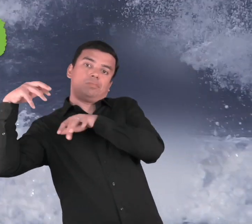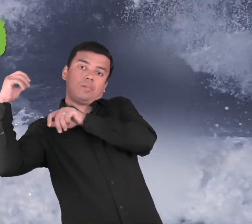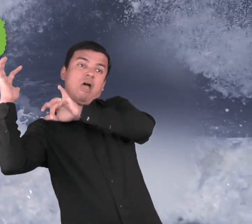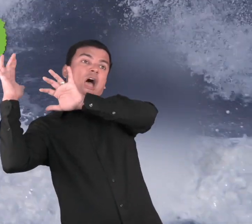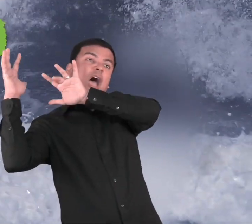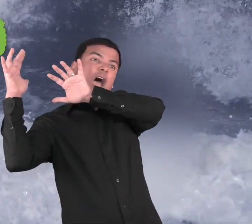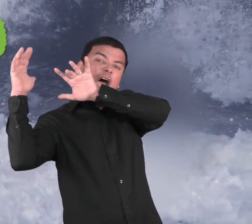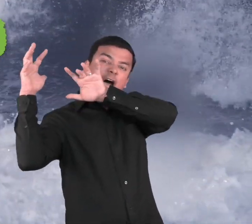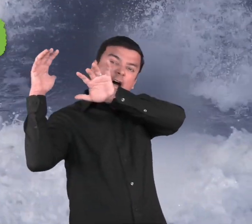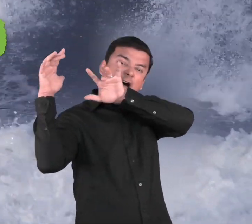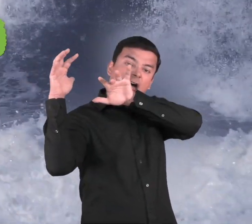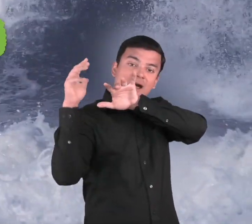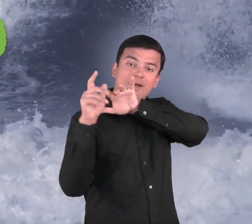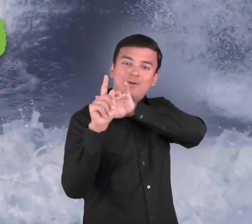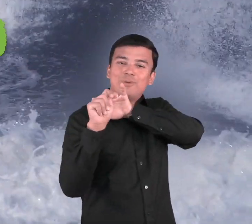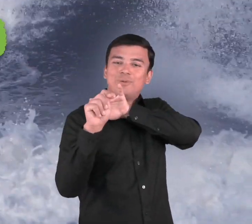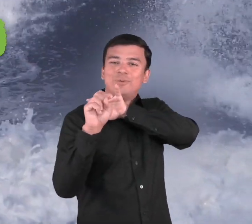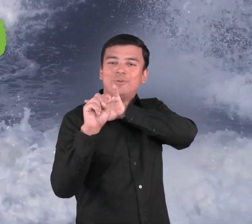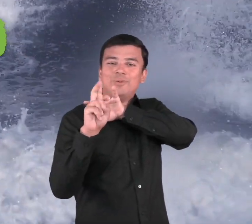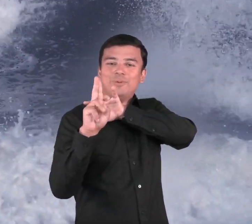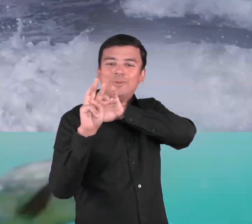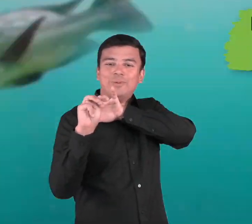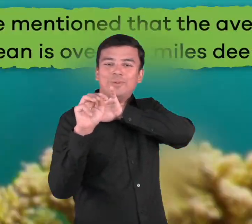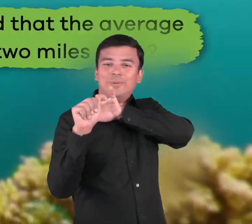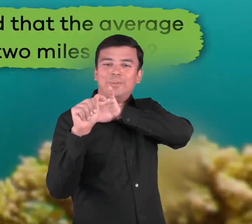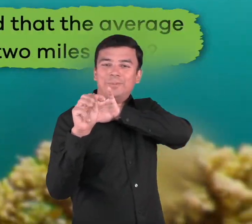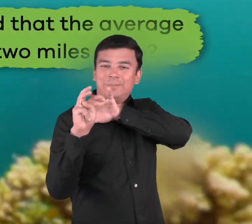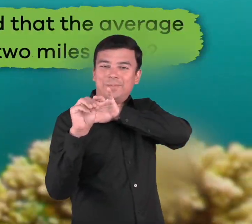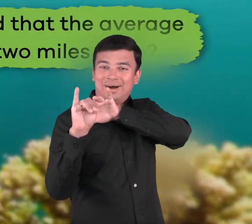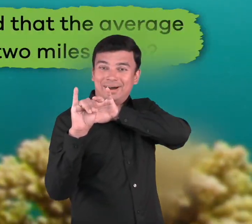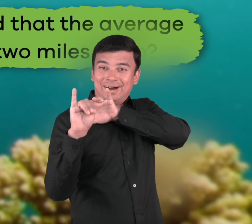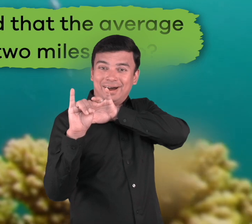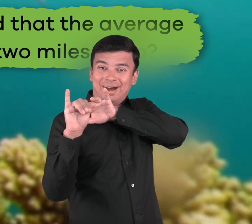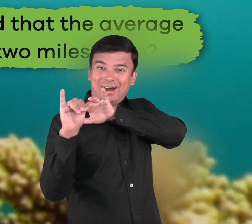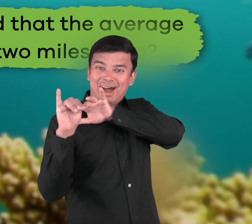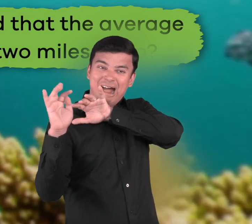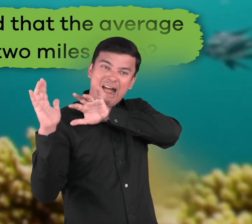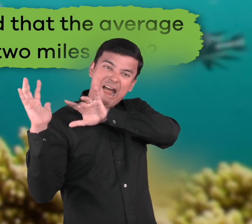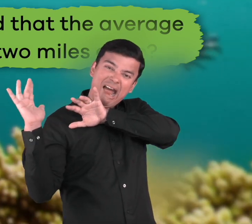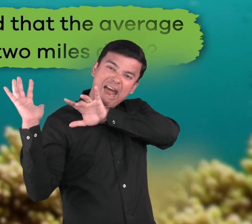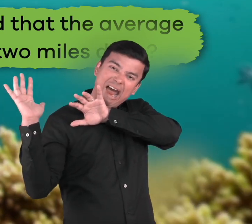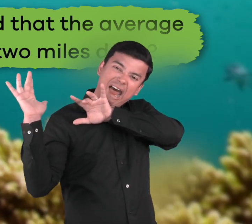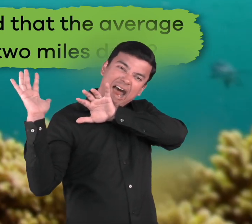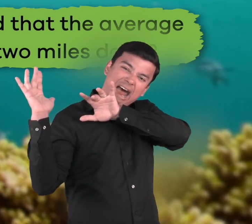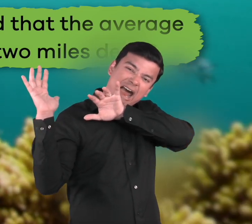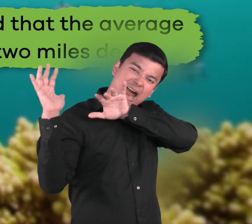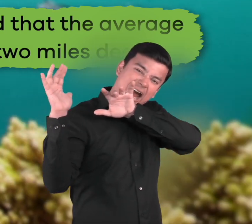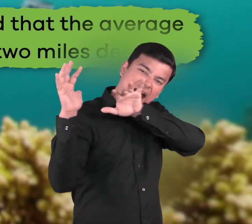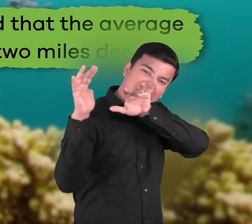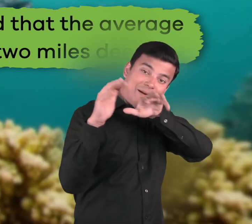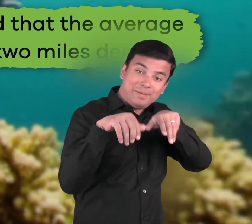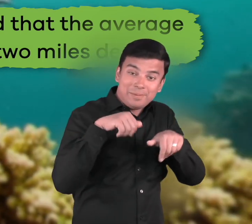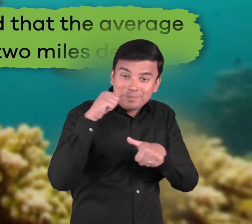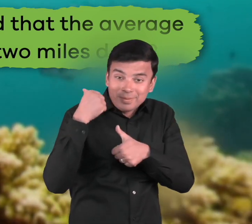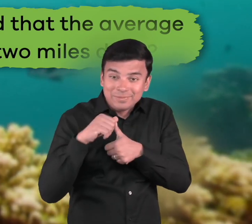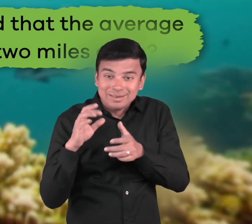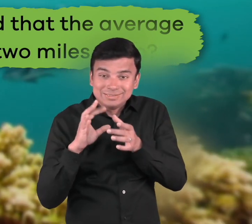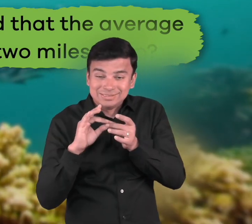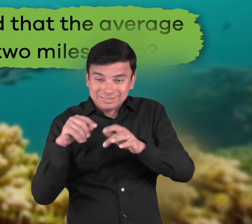called tsunamis. Remember how we mentioned that the average depth of the ocean is over two miles deep?